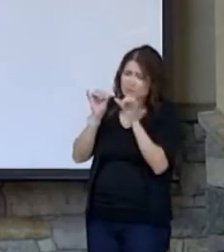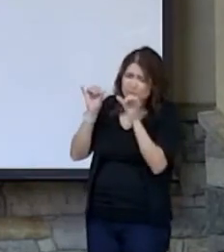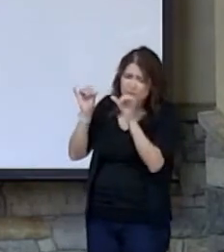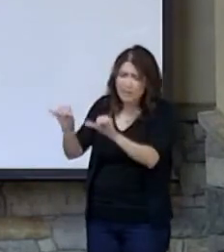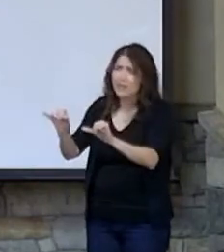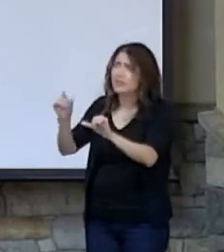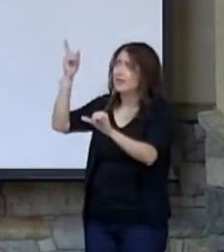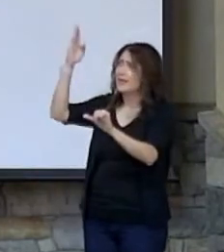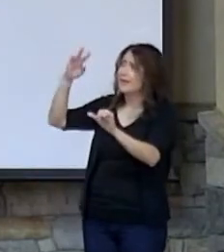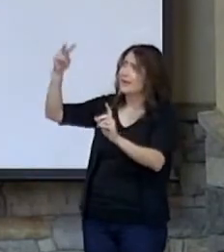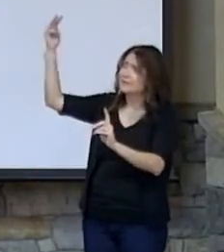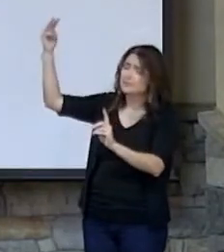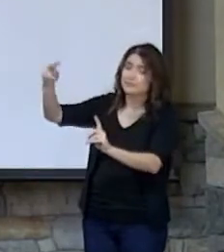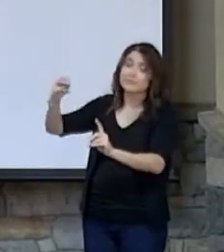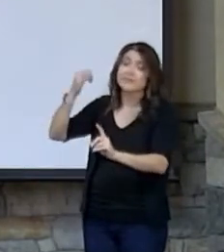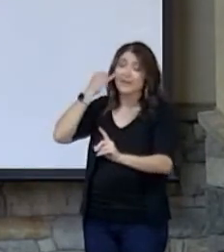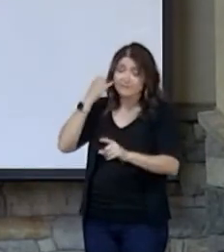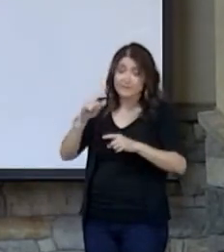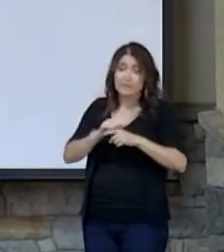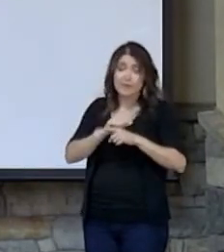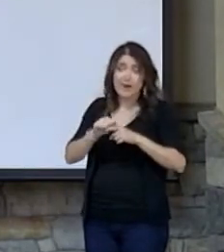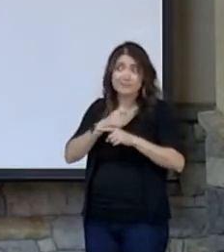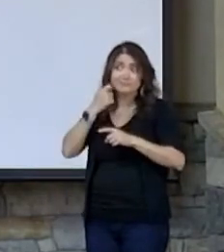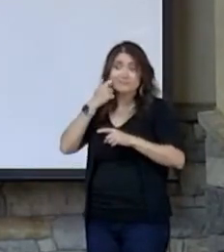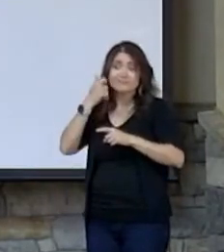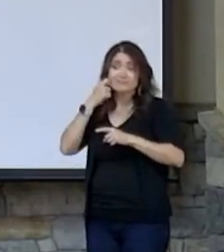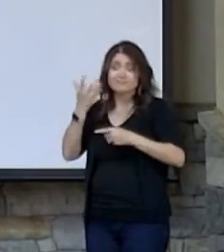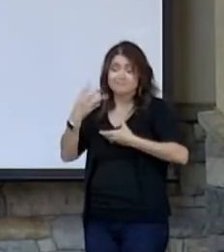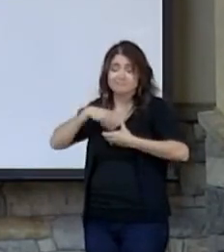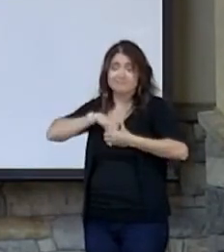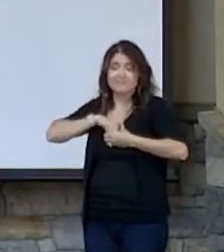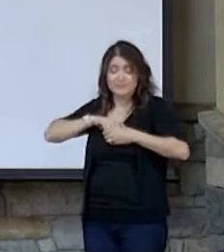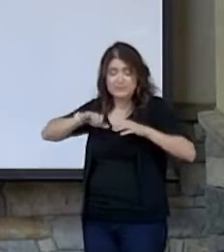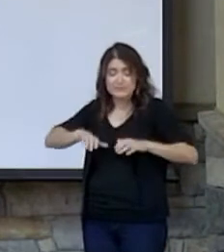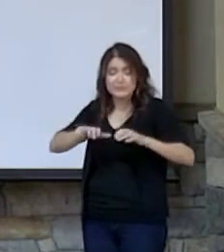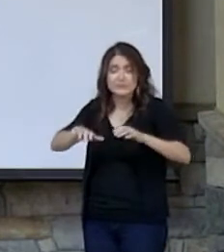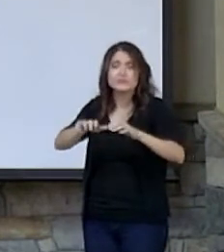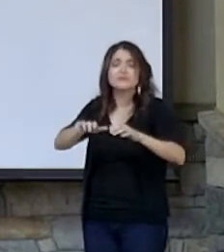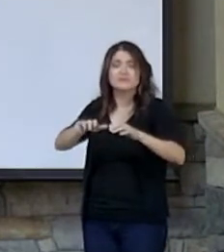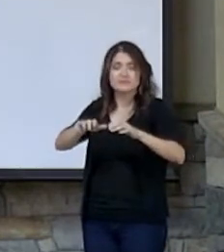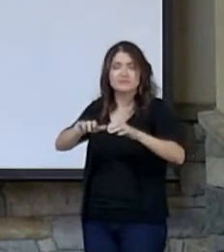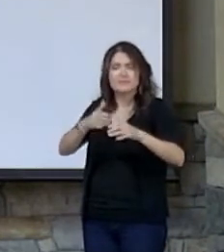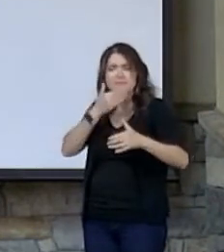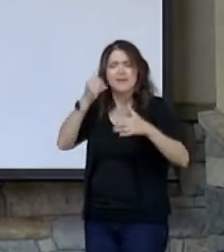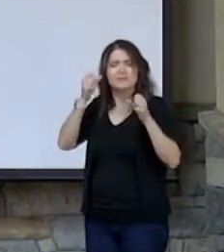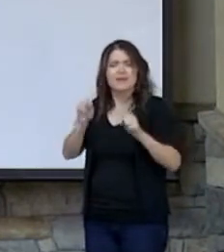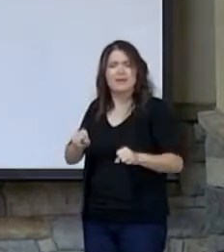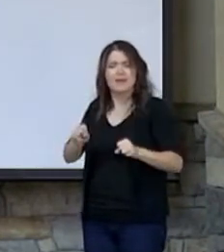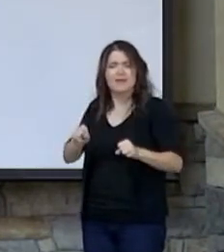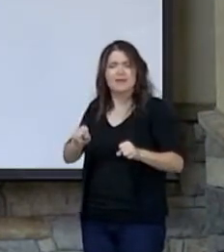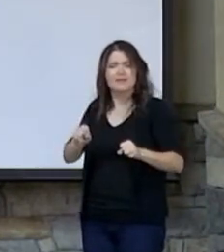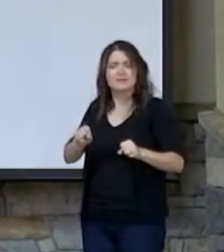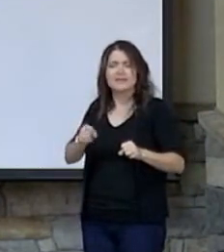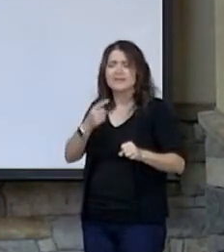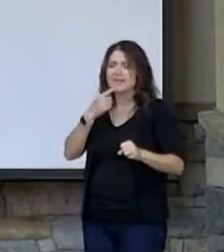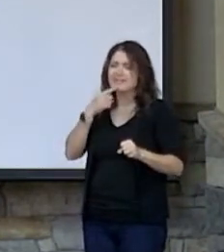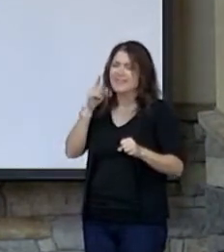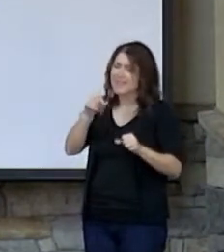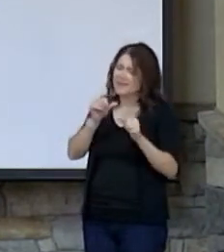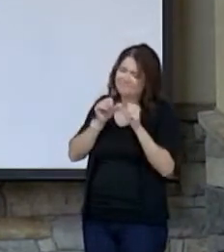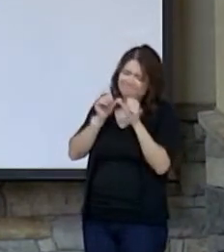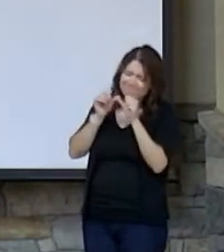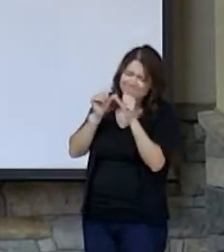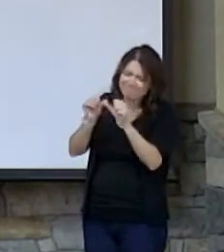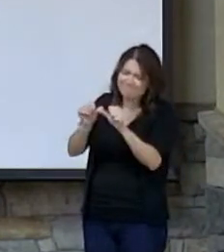if they practice these things to the very best of their ability, the psalmist says, they are steadfast and firm